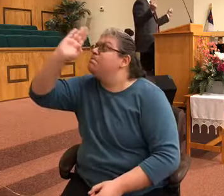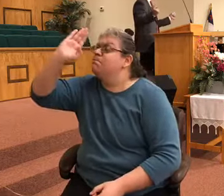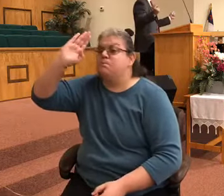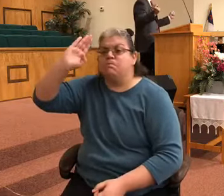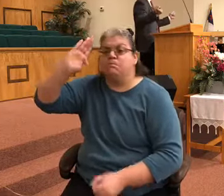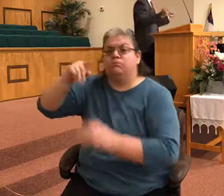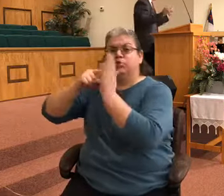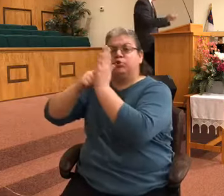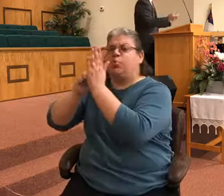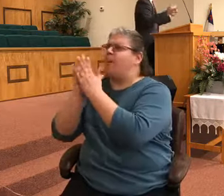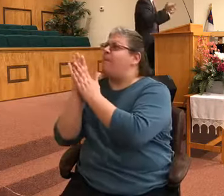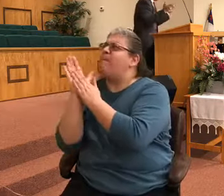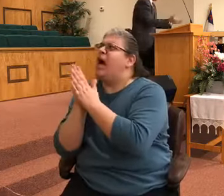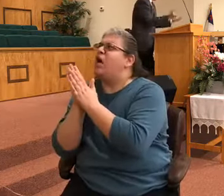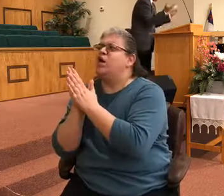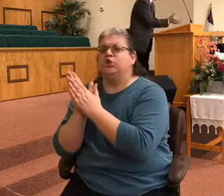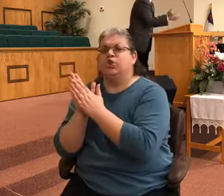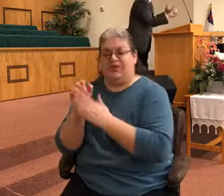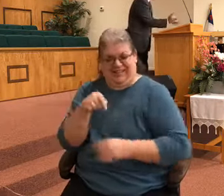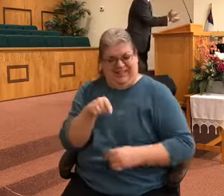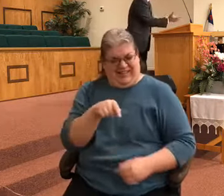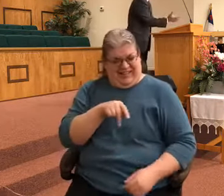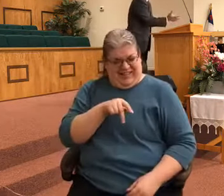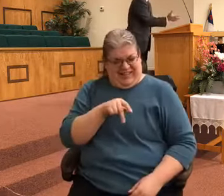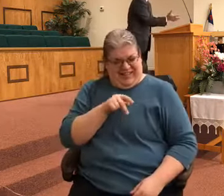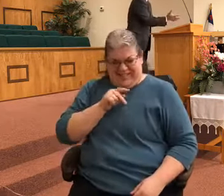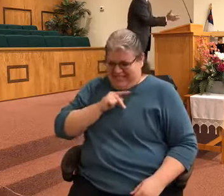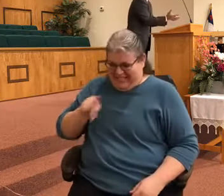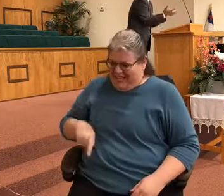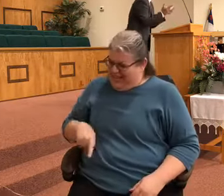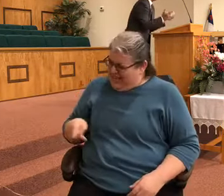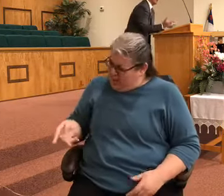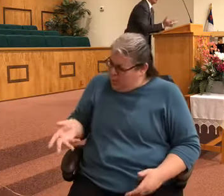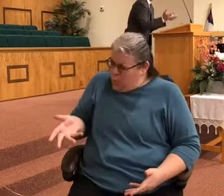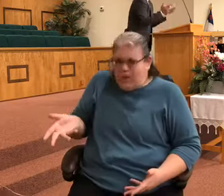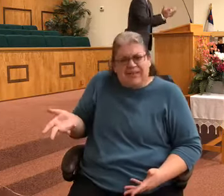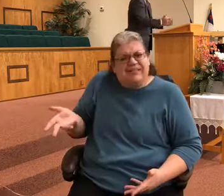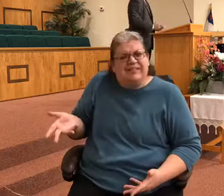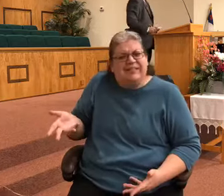passion this came what was it about him? There was a lack of passion.